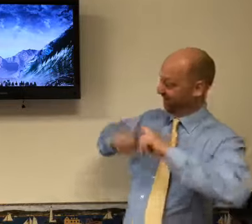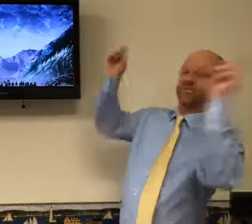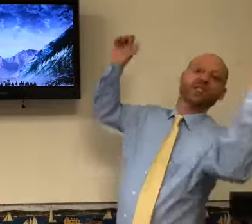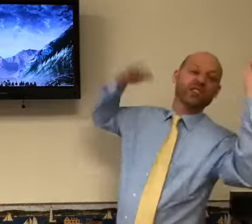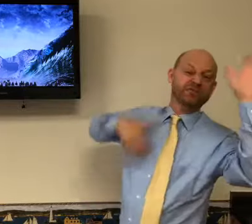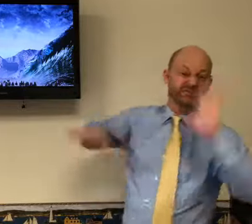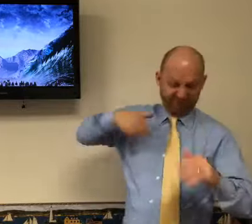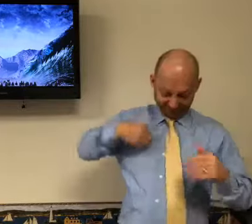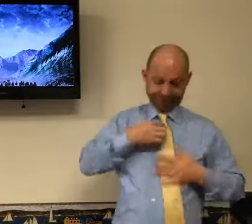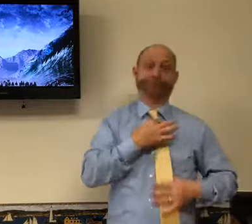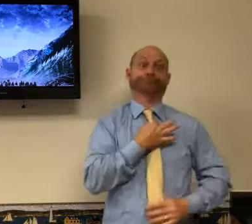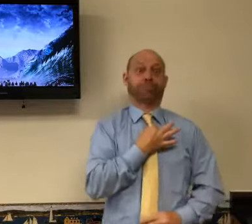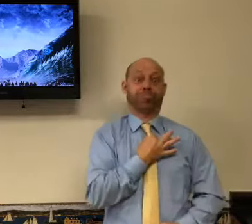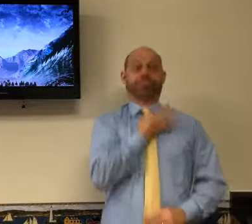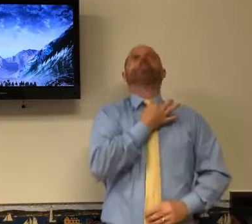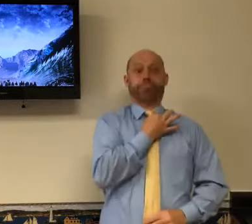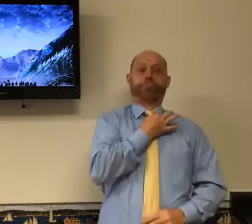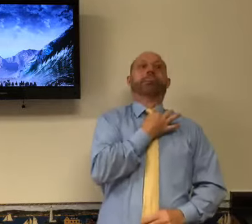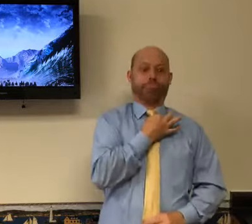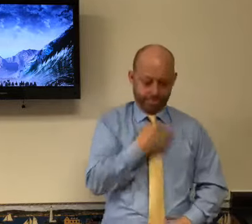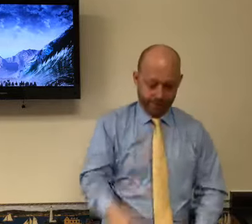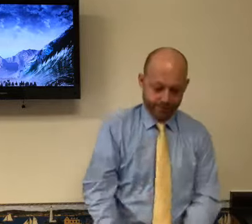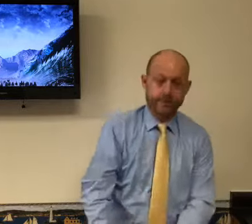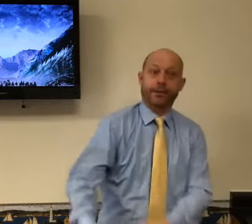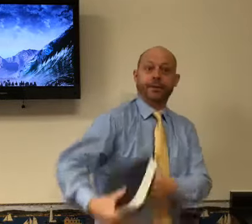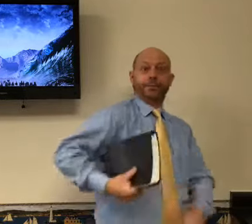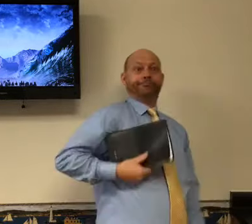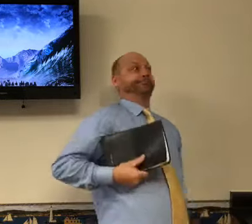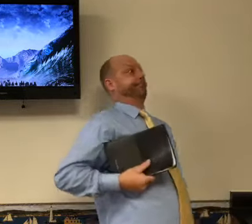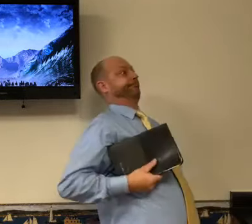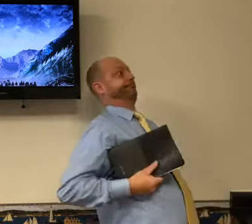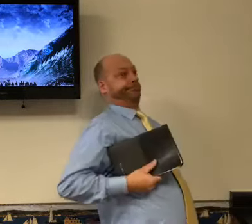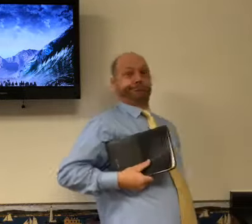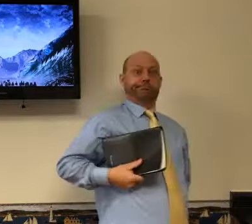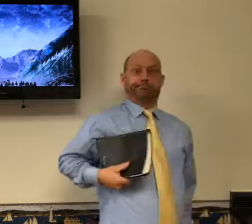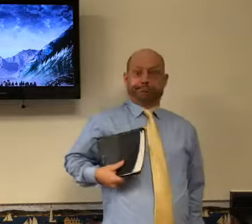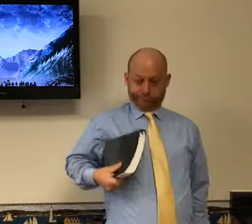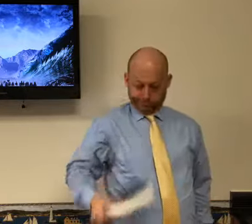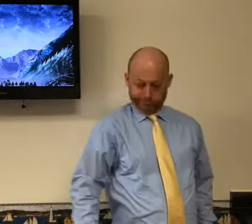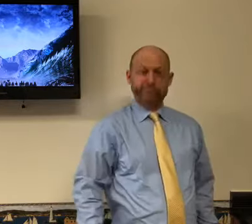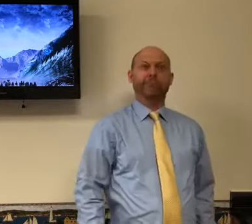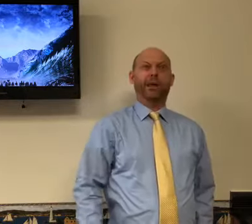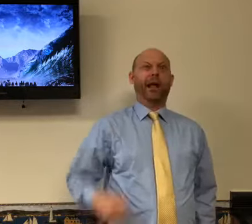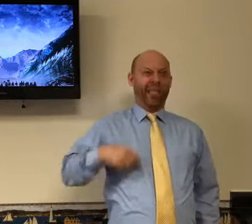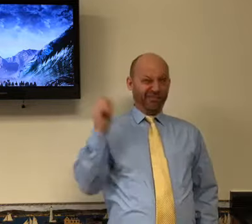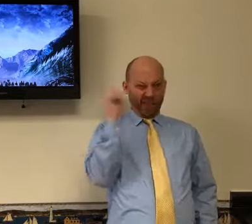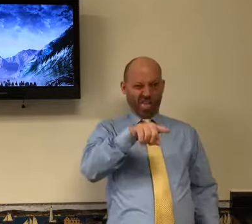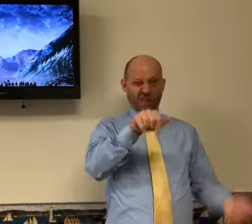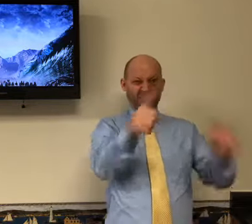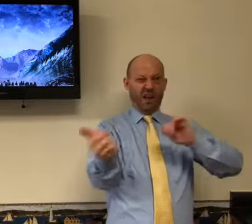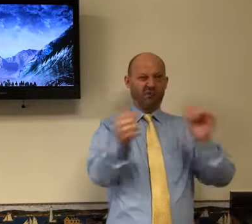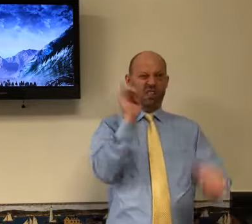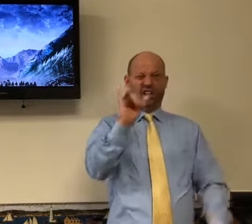life. I went into a new life. It was exciting. And now I have to wear ties, but I carry my Bible, and, you know,